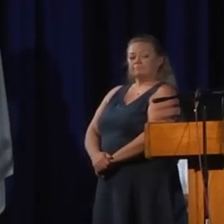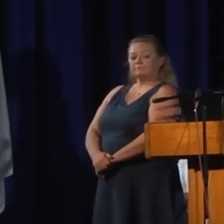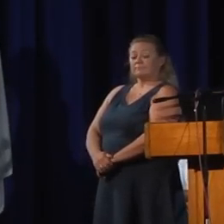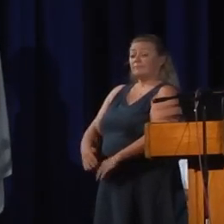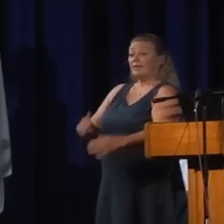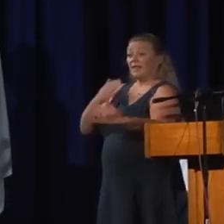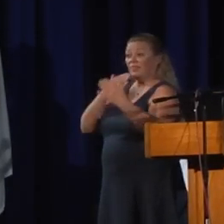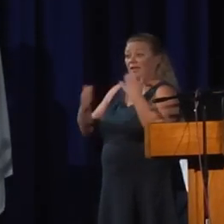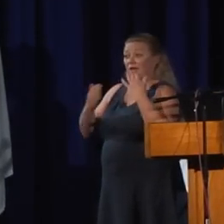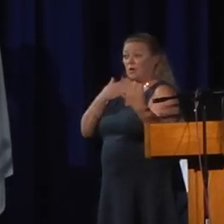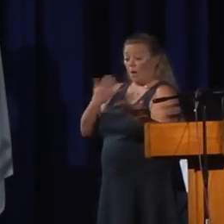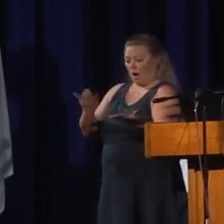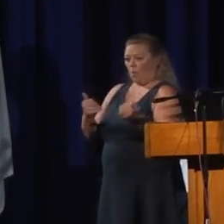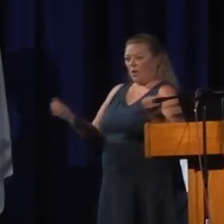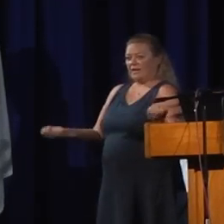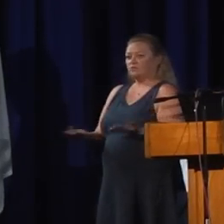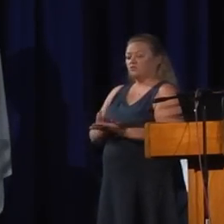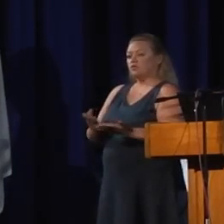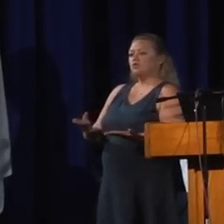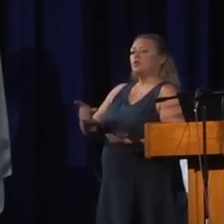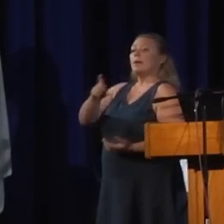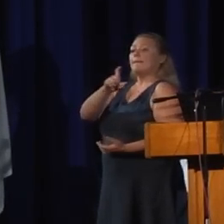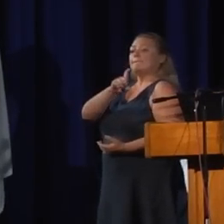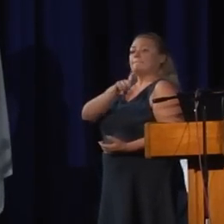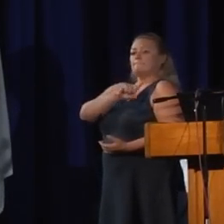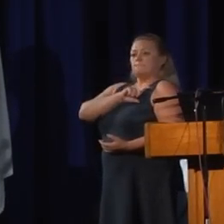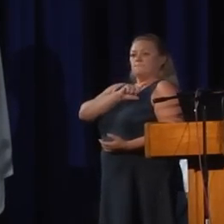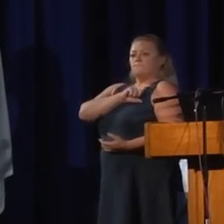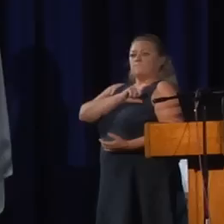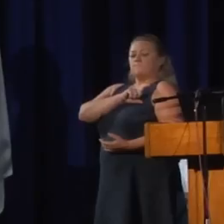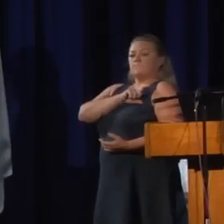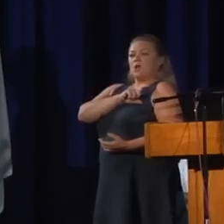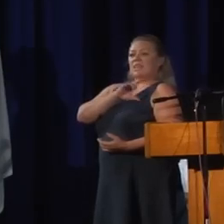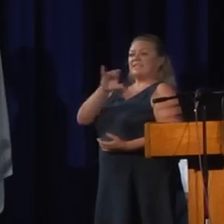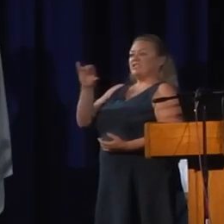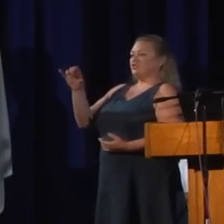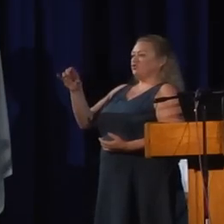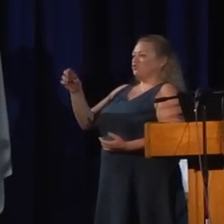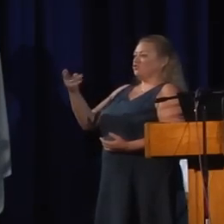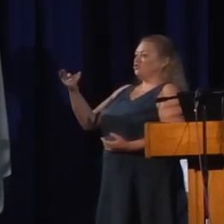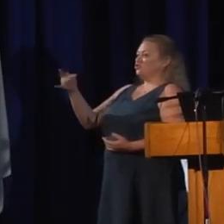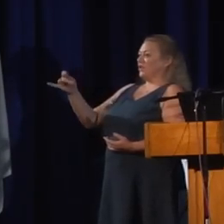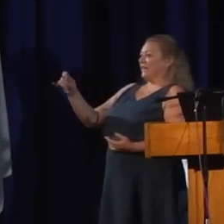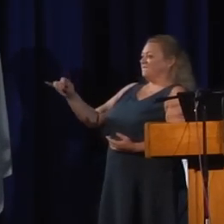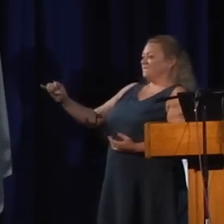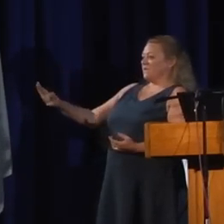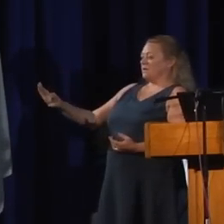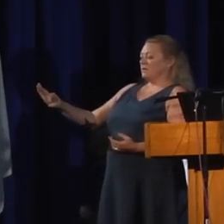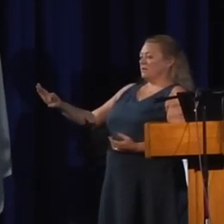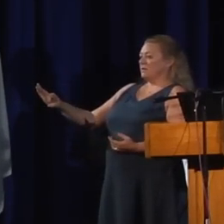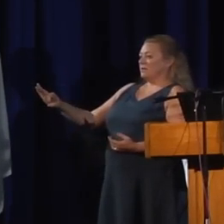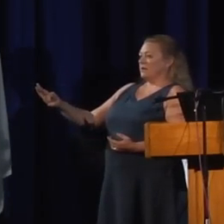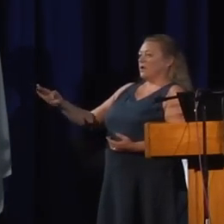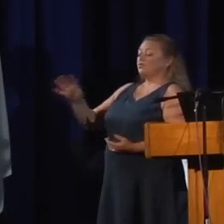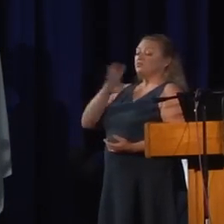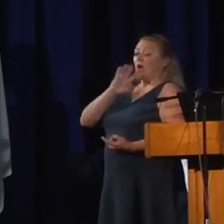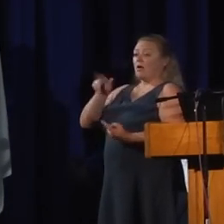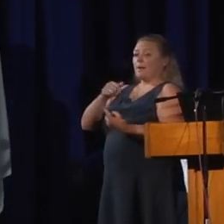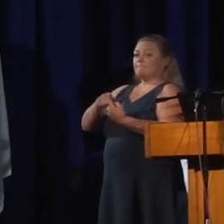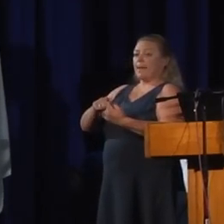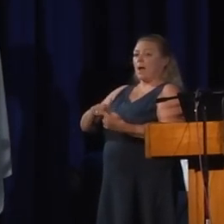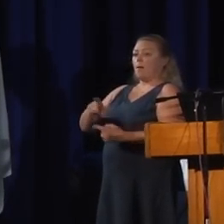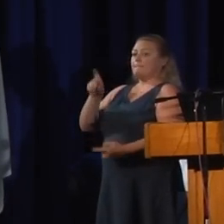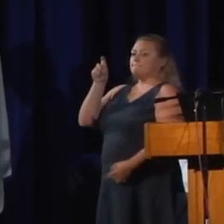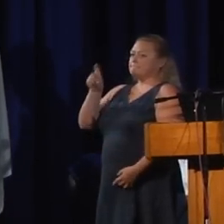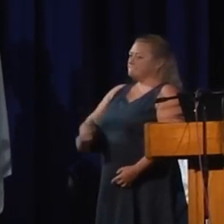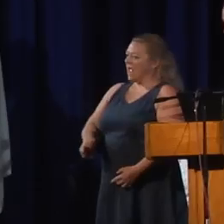Thank you. Now I'd like to introduce our police chief, Ken Corney, talk a bit about the mandatory evacuation areas and other issues from the public safety area.